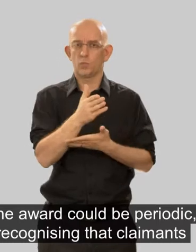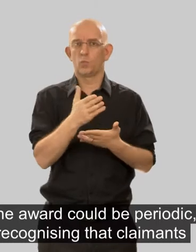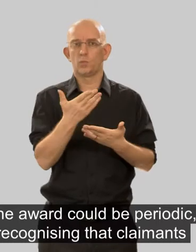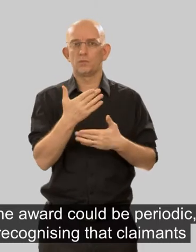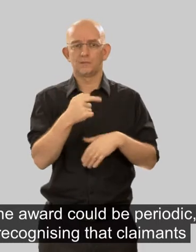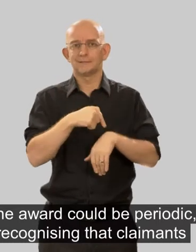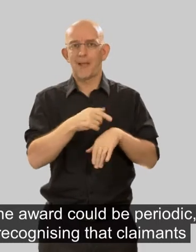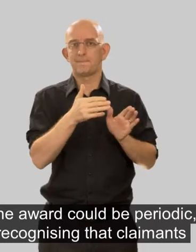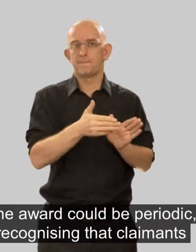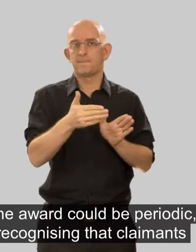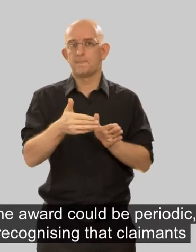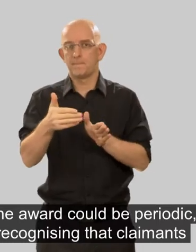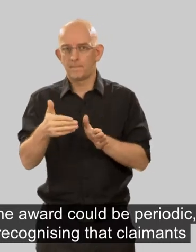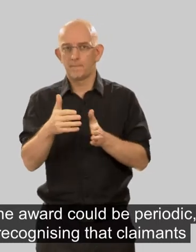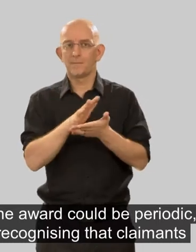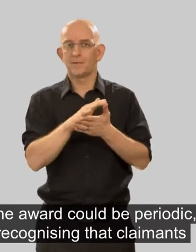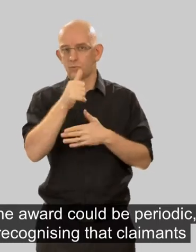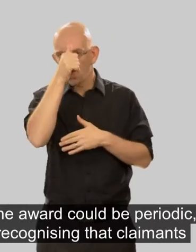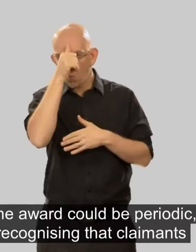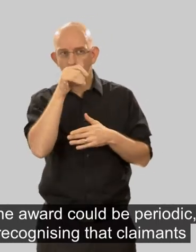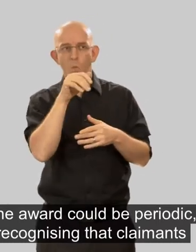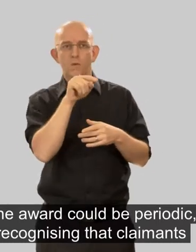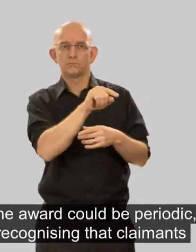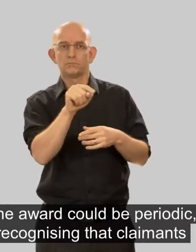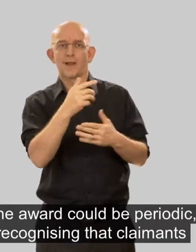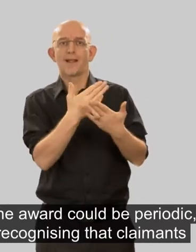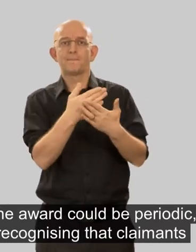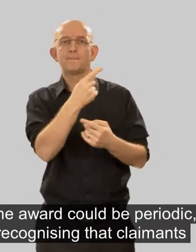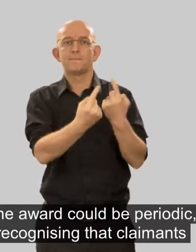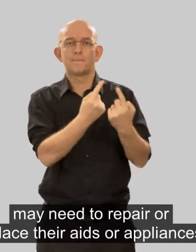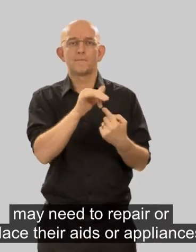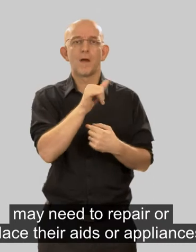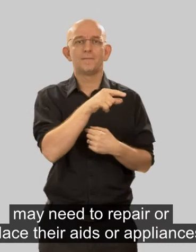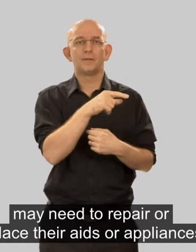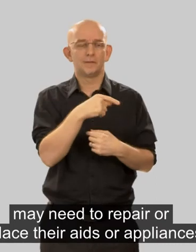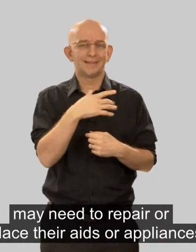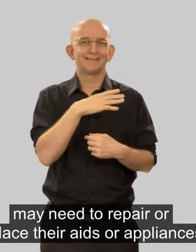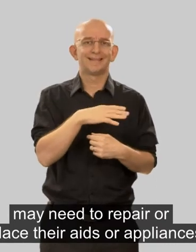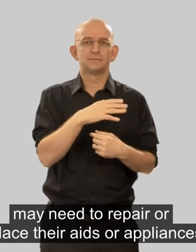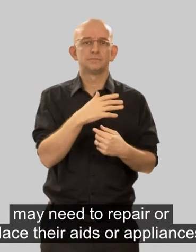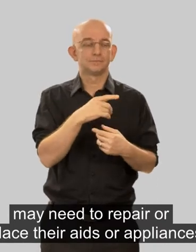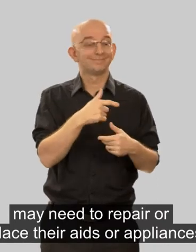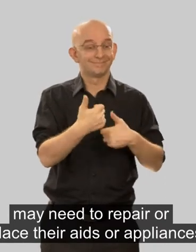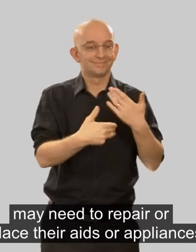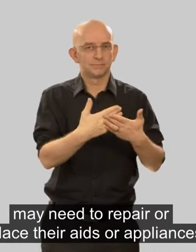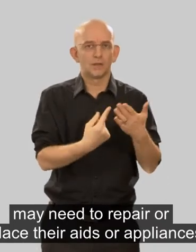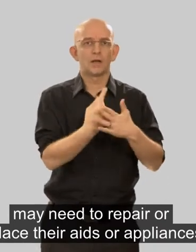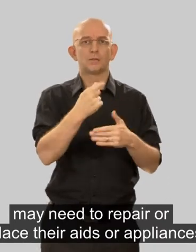The award could be periodic recognising that claimants may need to repair or